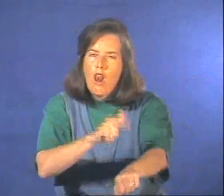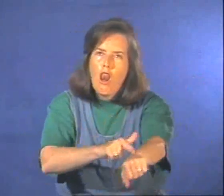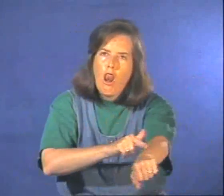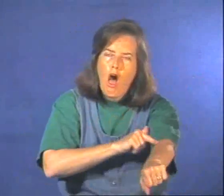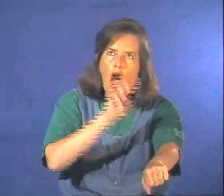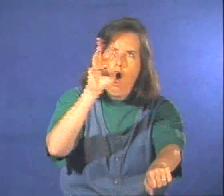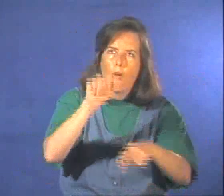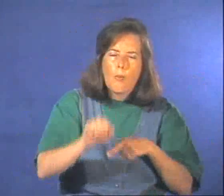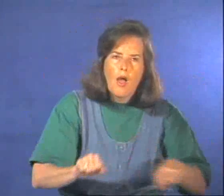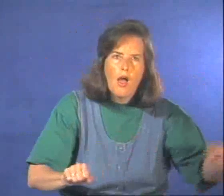maybe was dangerous.